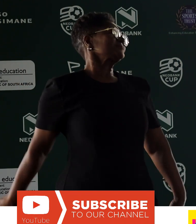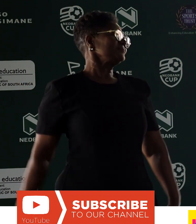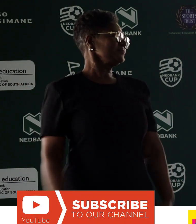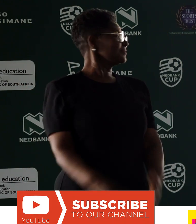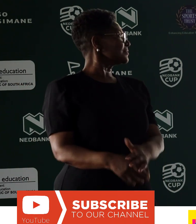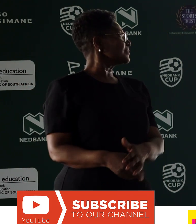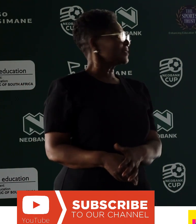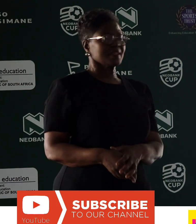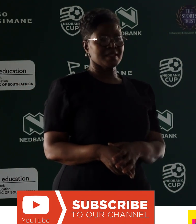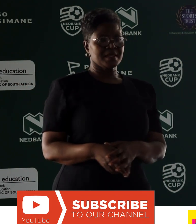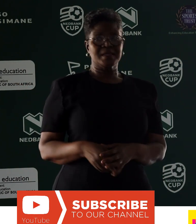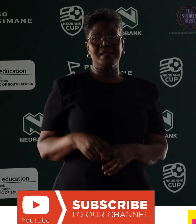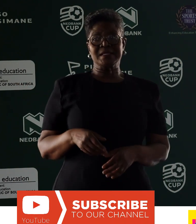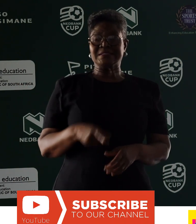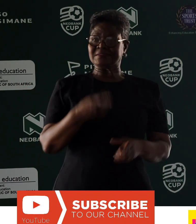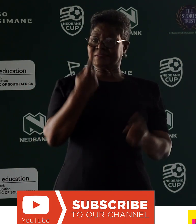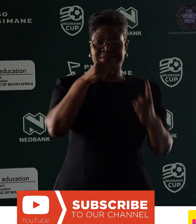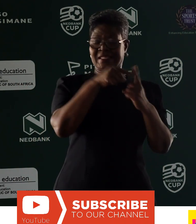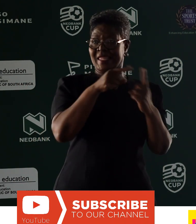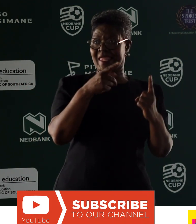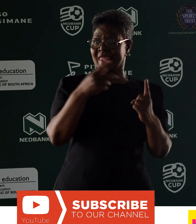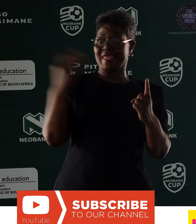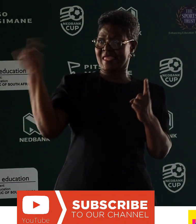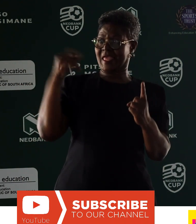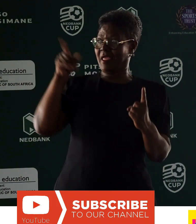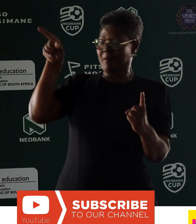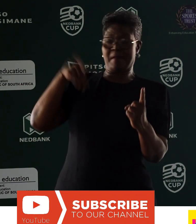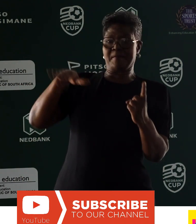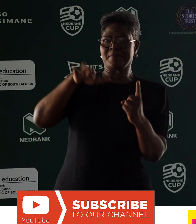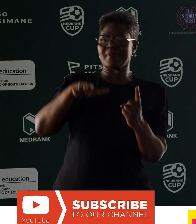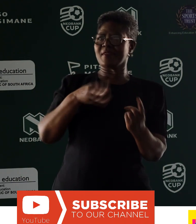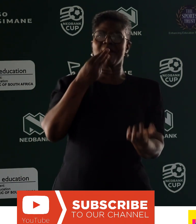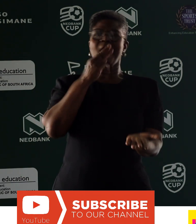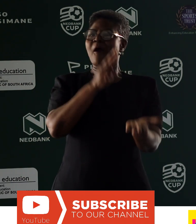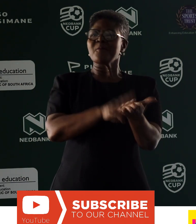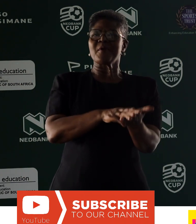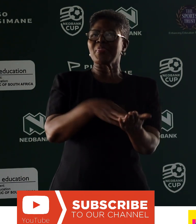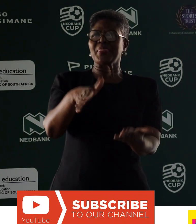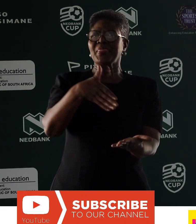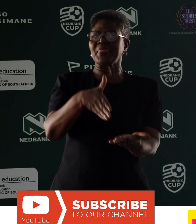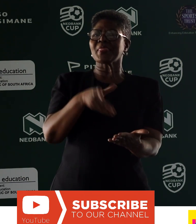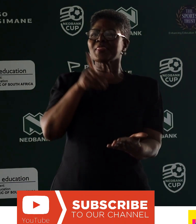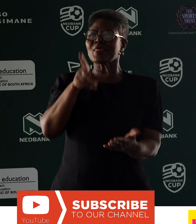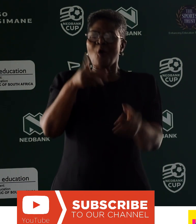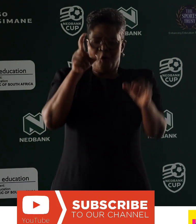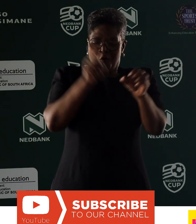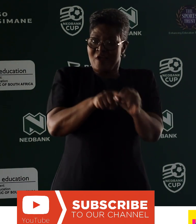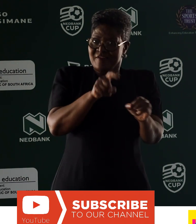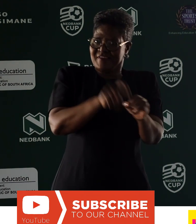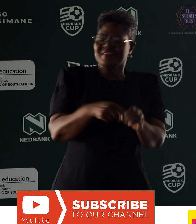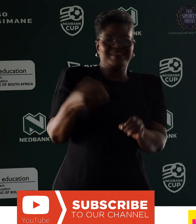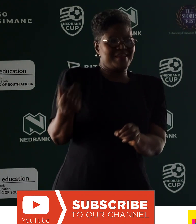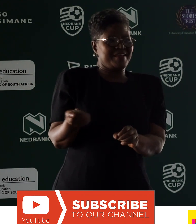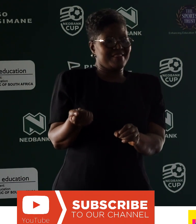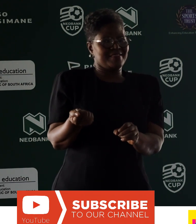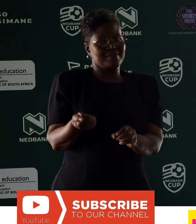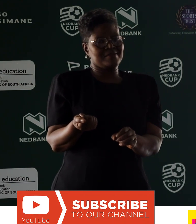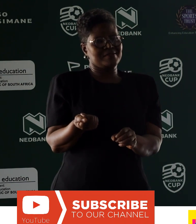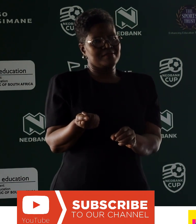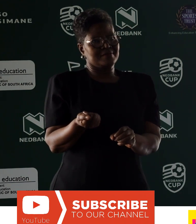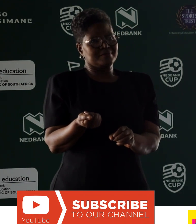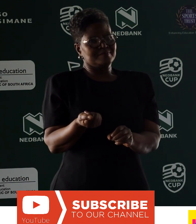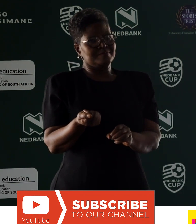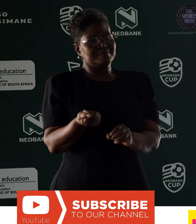He came to Summer Place without an appointment to show me his coaching qualifications, which had acquired